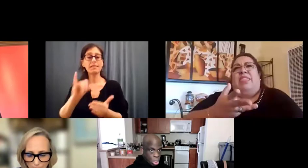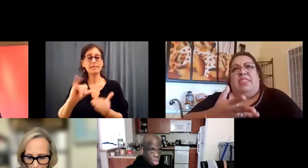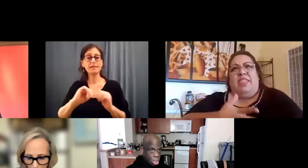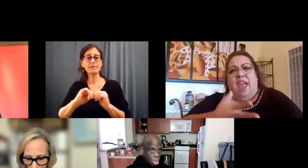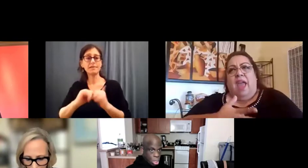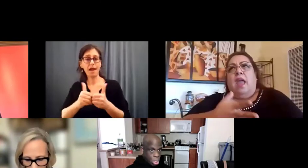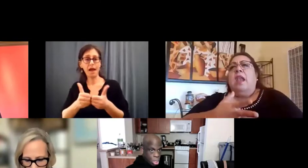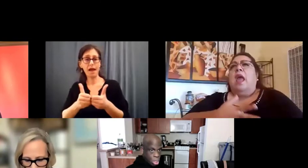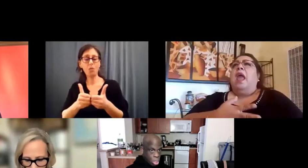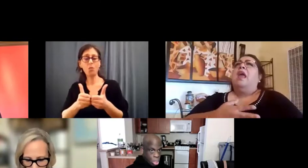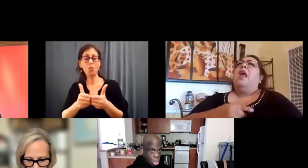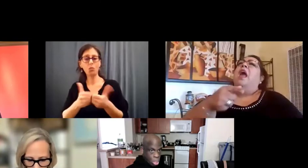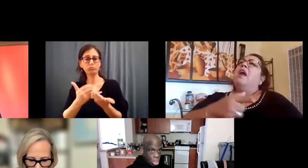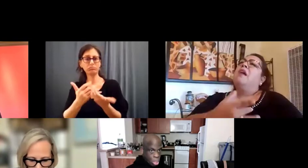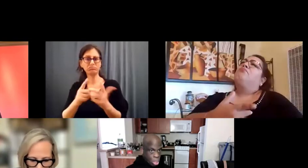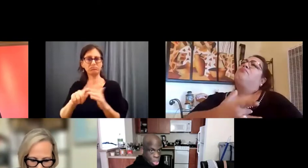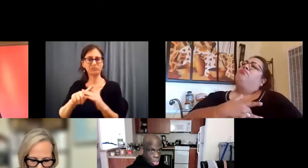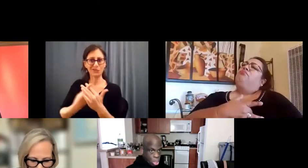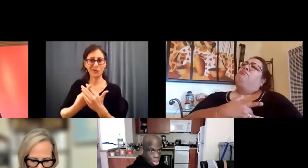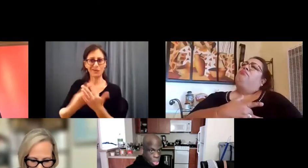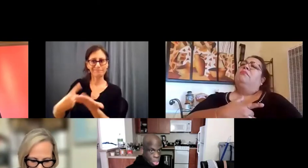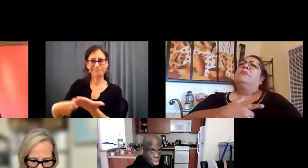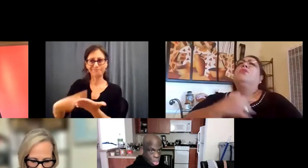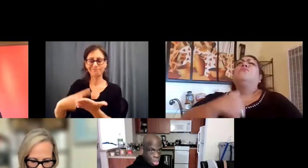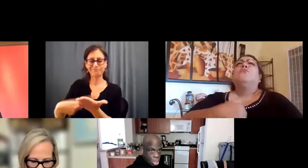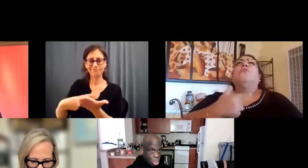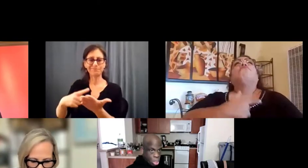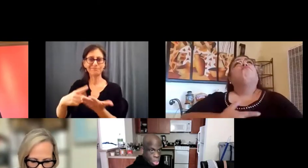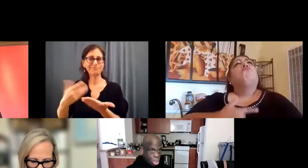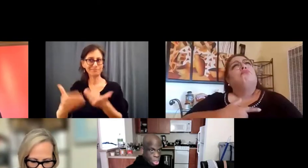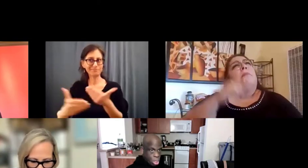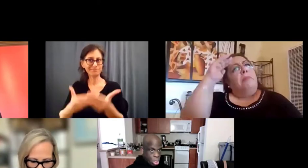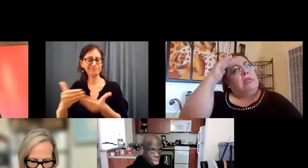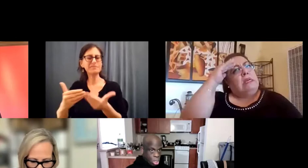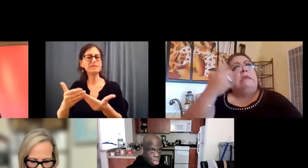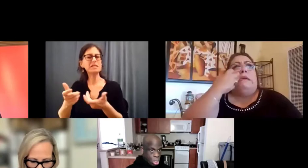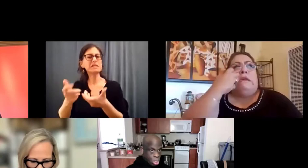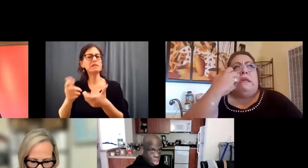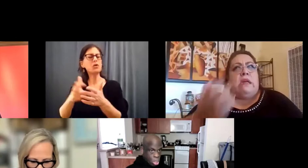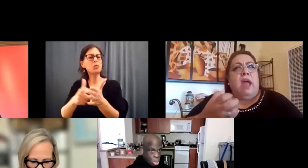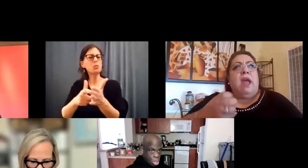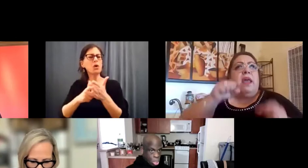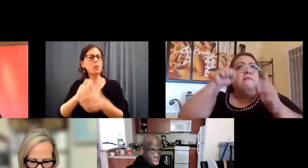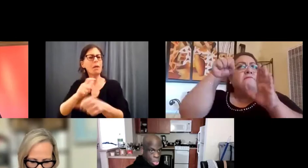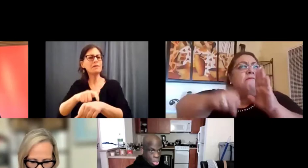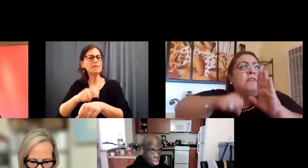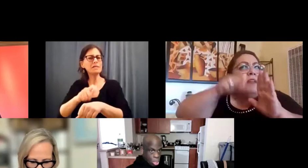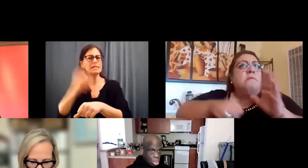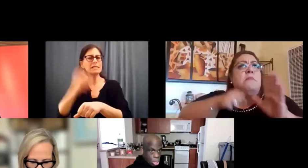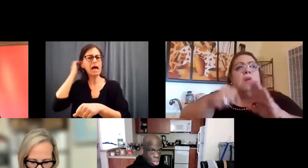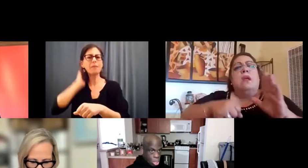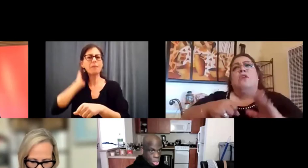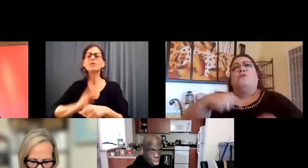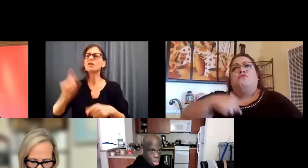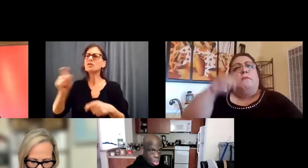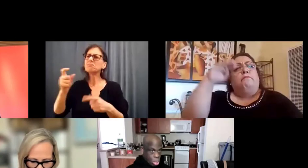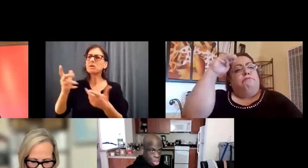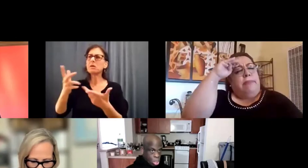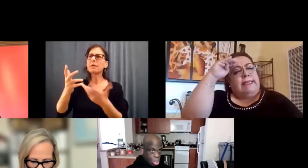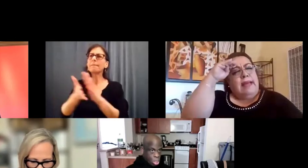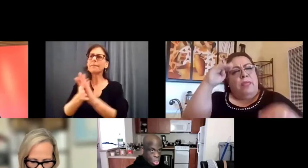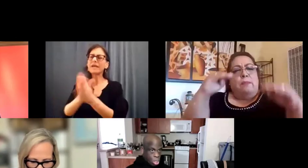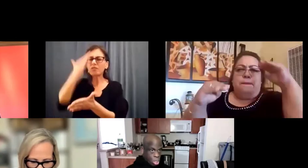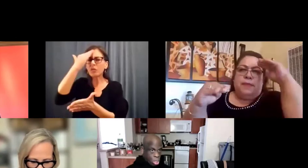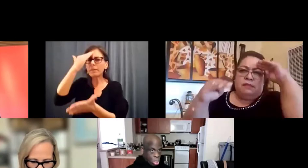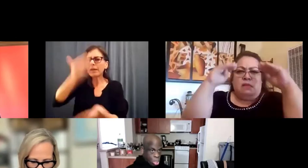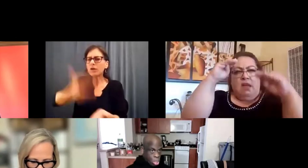we got into it. And it took a little bit of a while for, you know, she had to get to know me. She